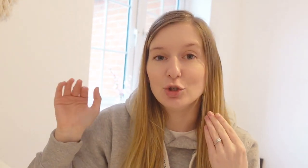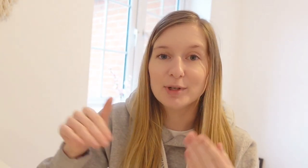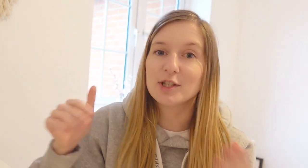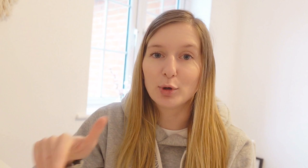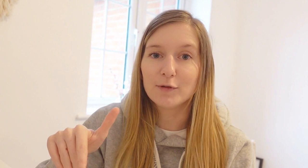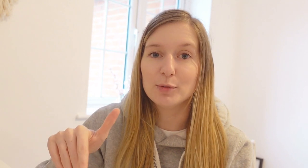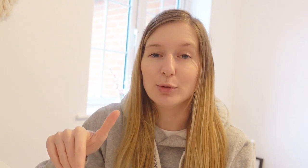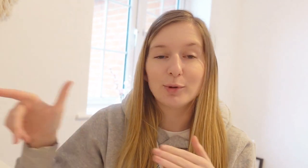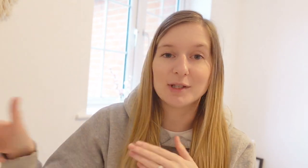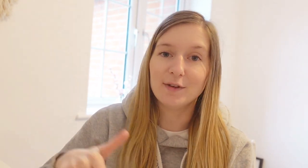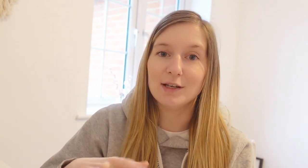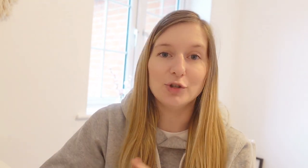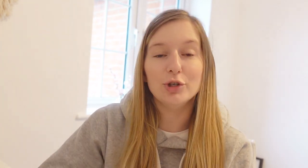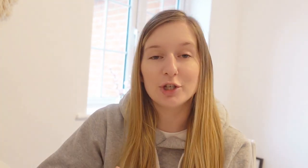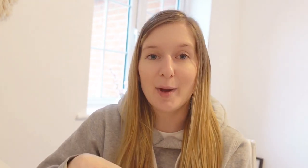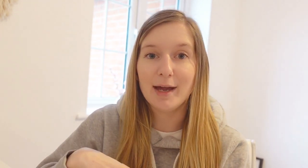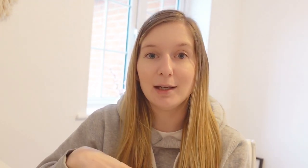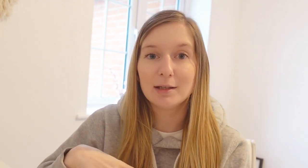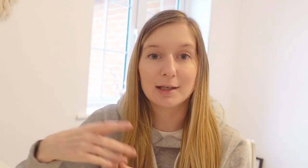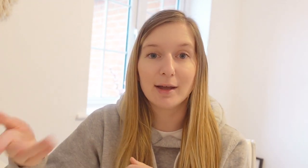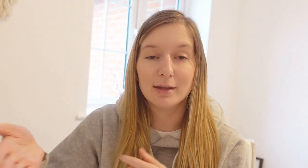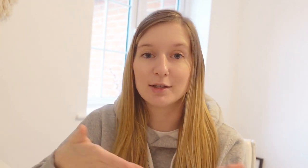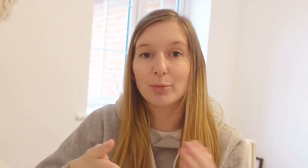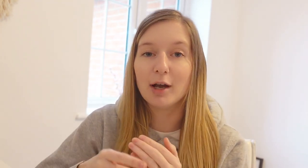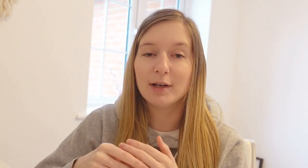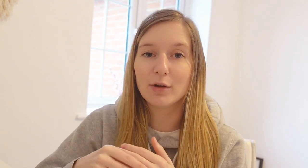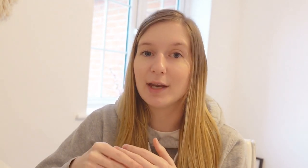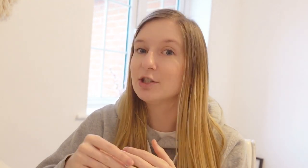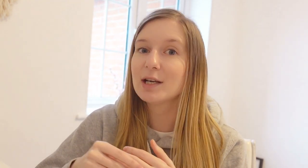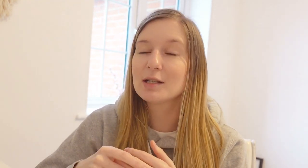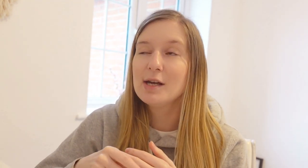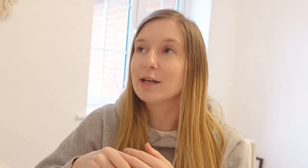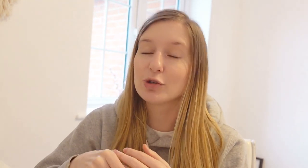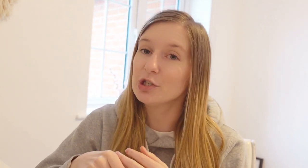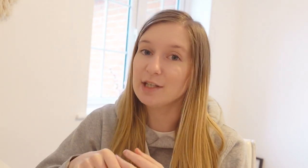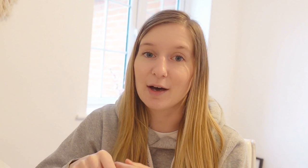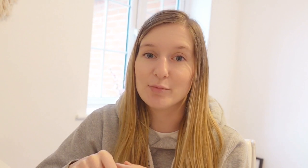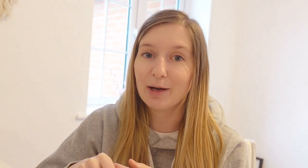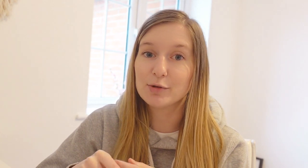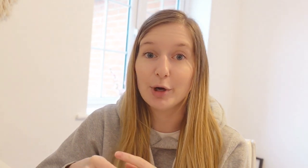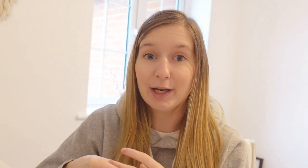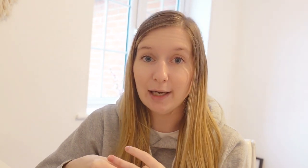your business profitable because if it is you should just pay to get this done privately on the NHS it costs £30,000 per ear.